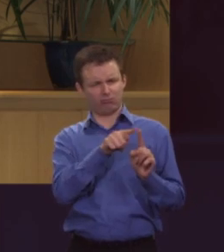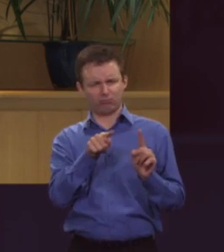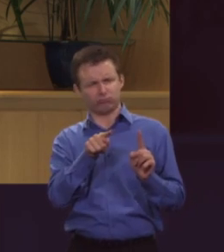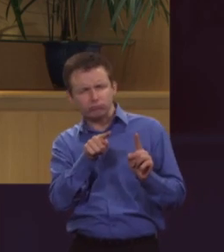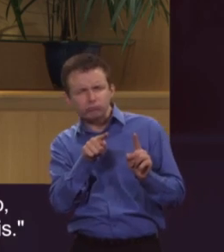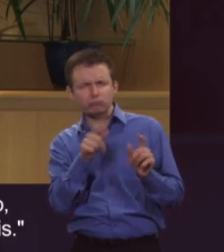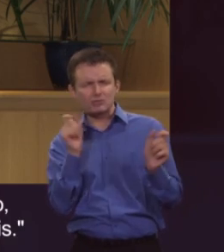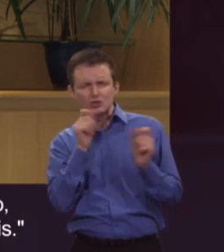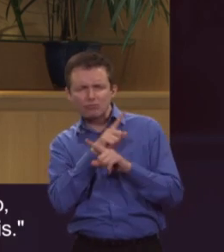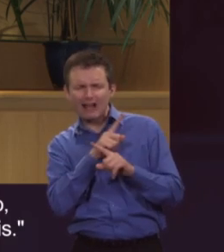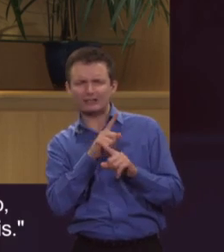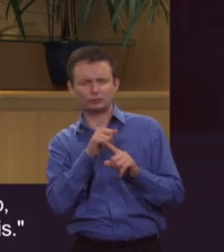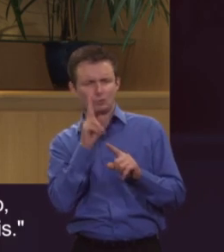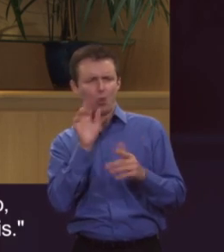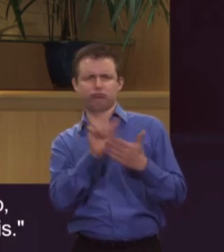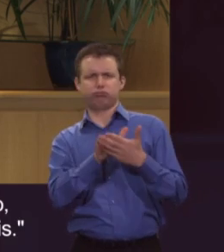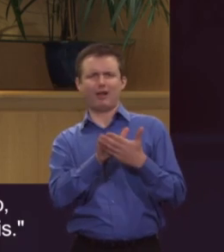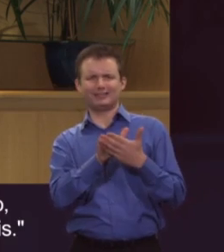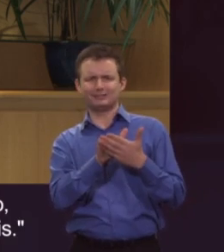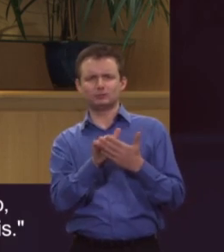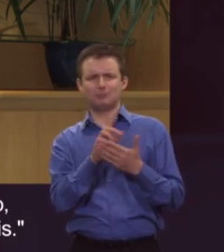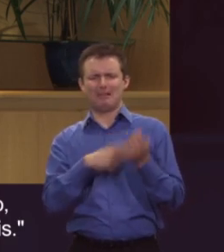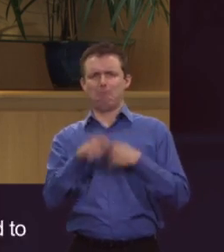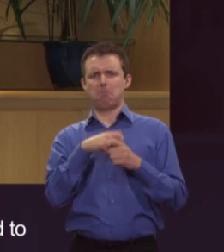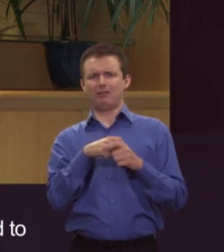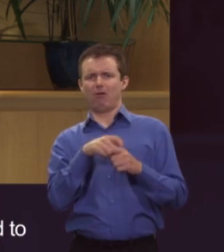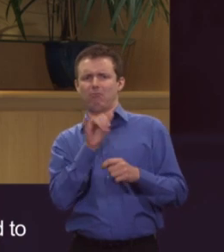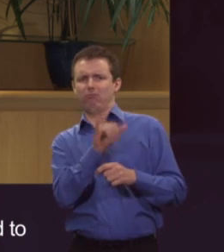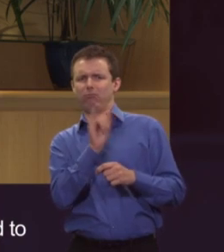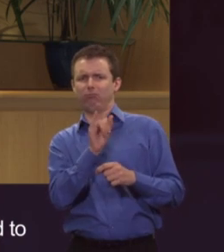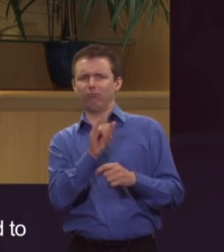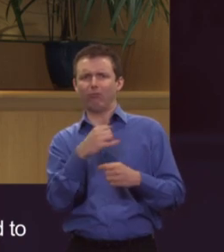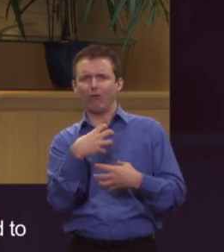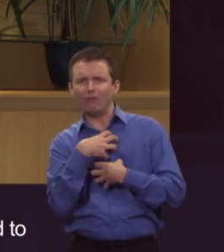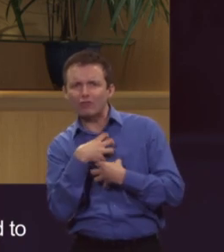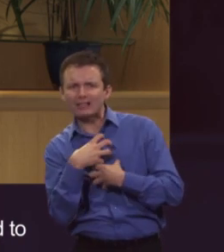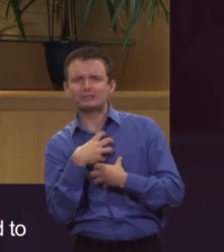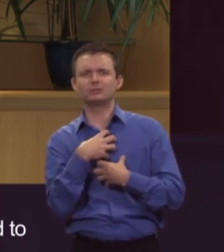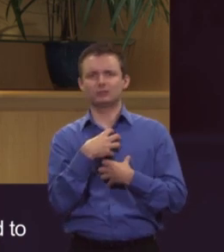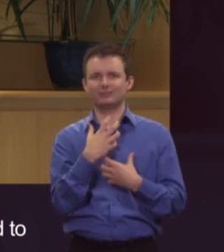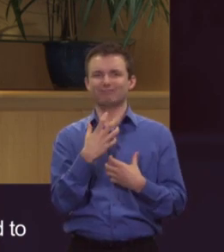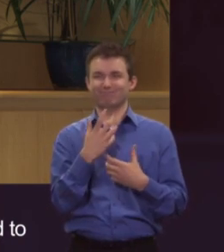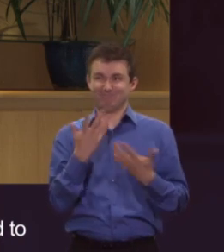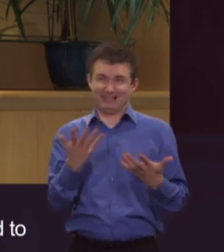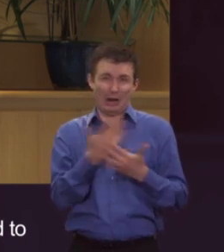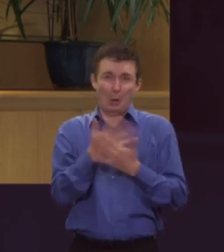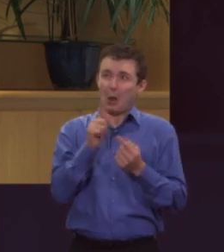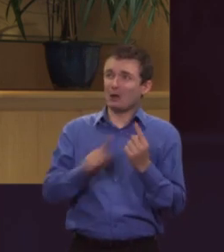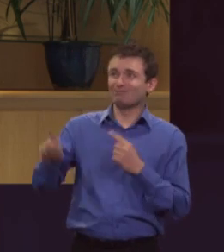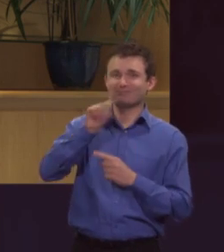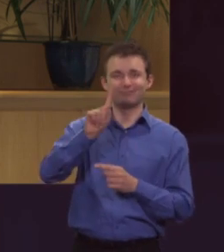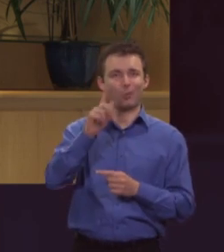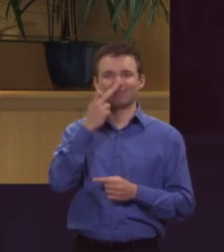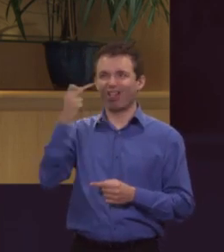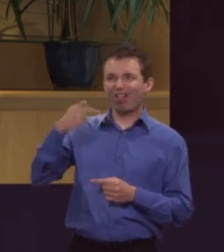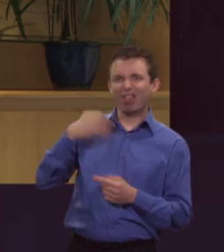dialling and people look at it and go, hmm, not sure what that is. And when people see things that they're not accustomed to, they're